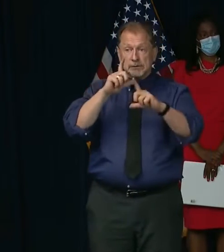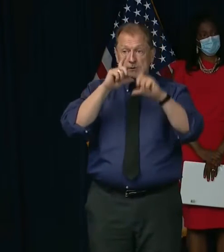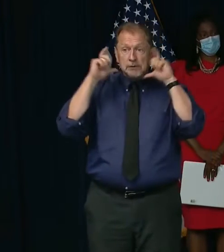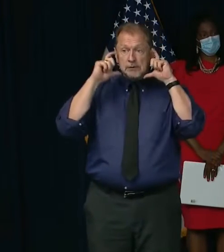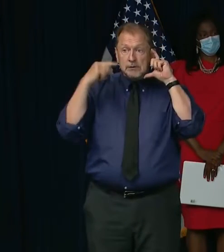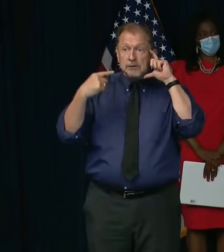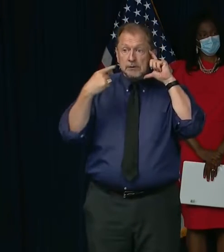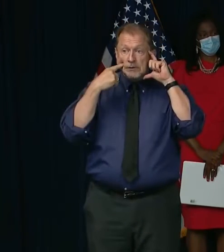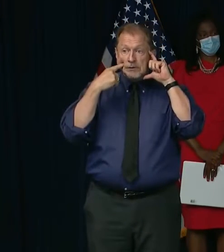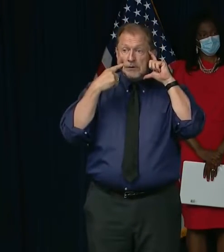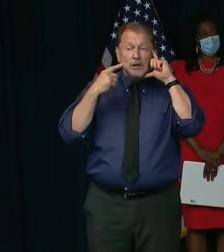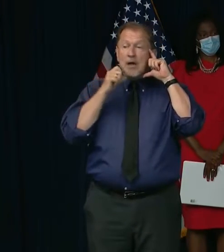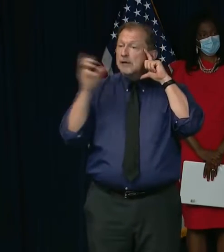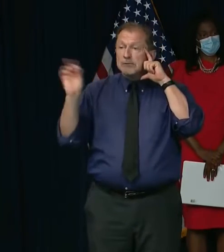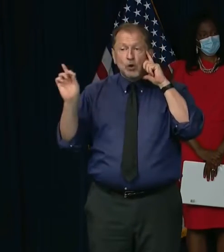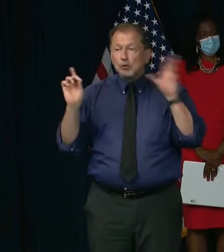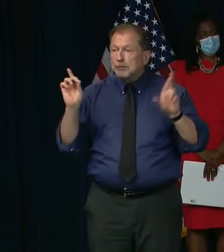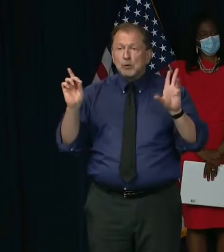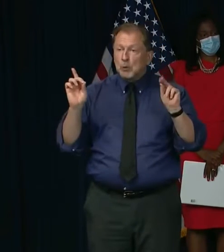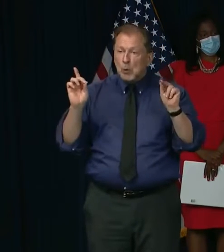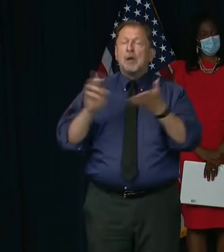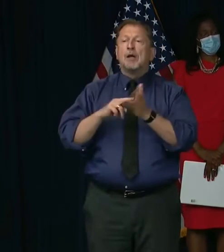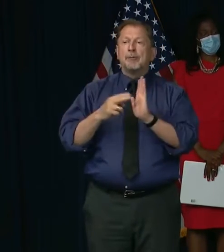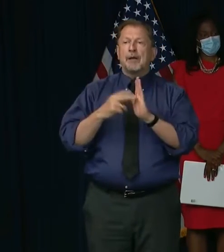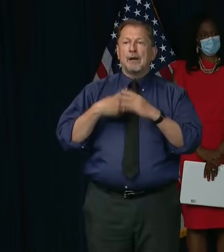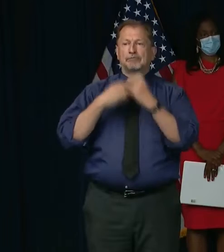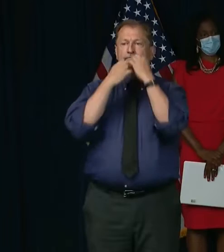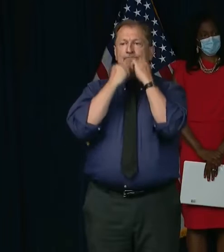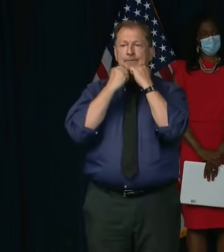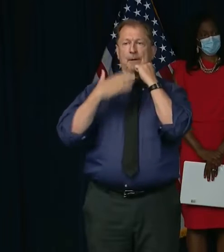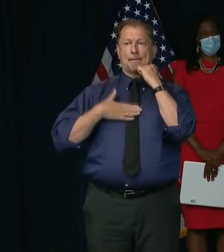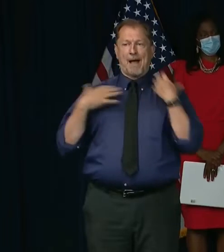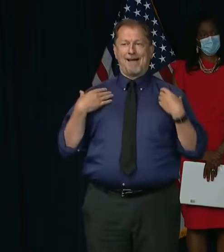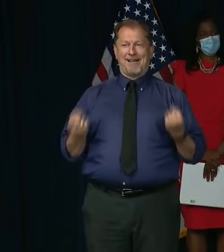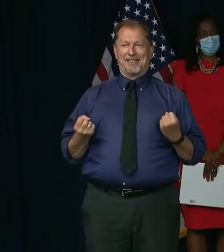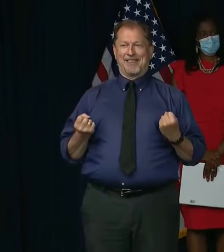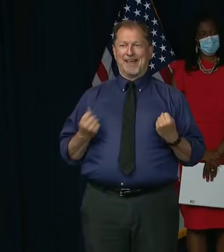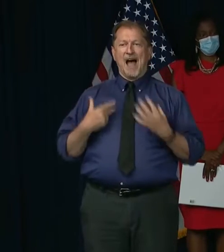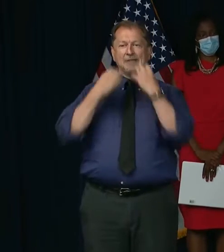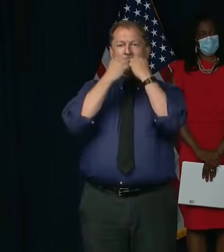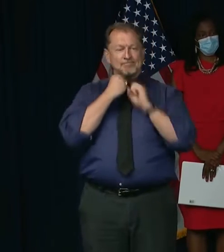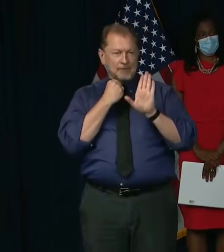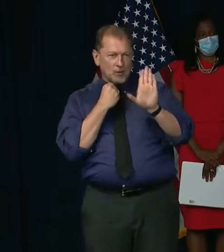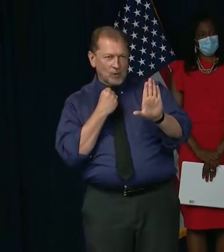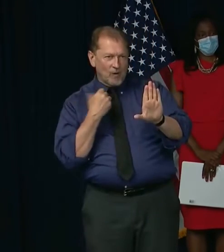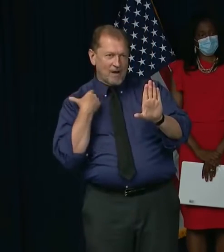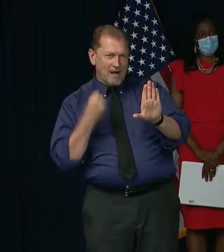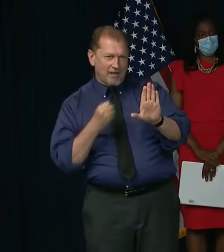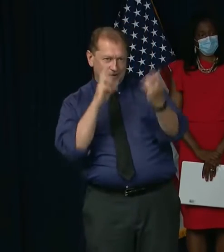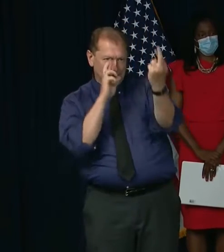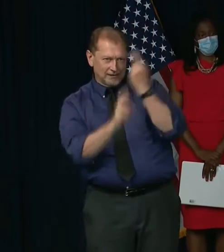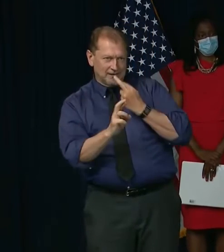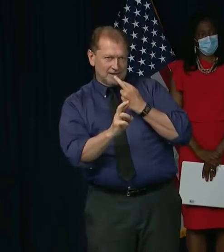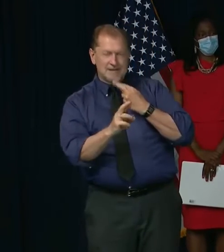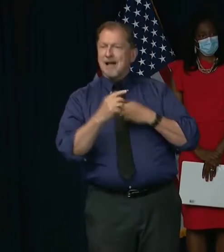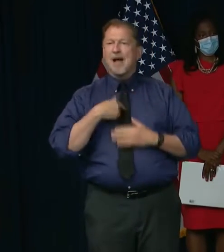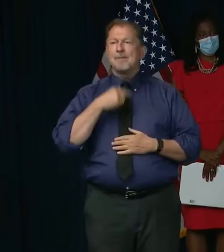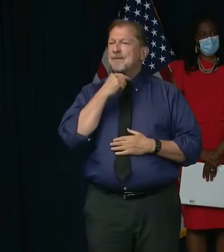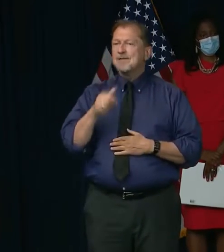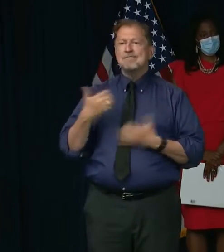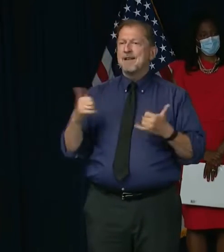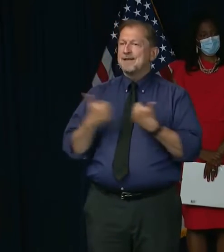is that you care about your health and mine, that you're not willing to take a chance or gamble